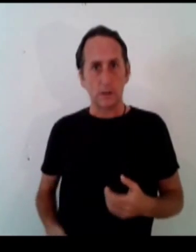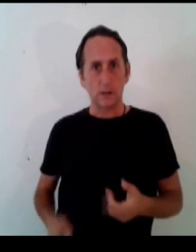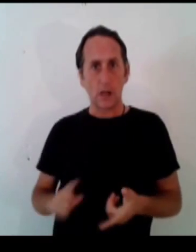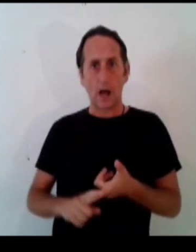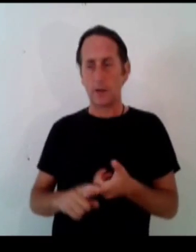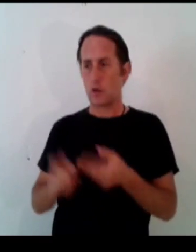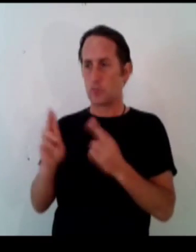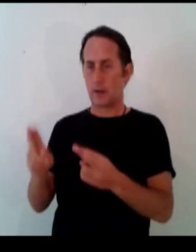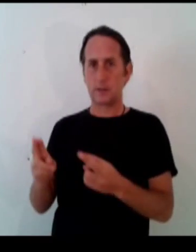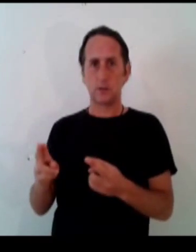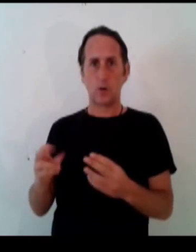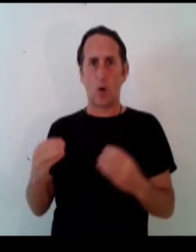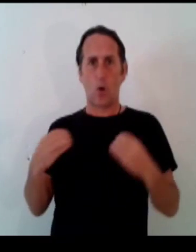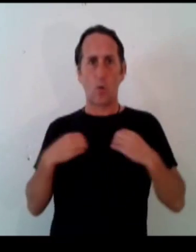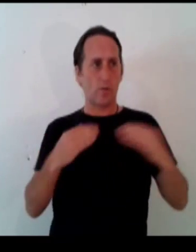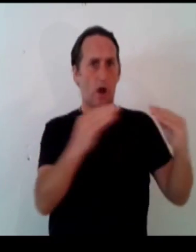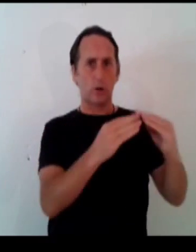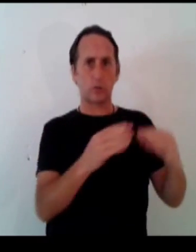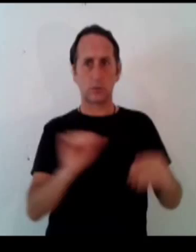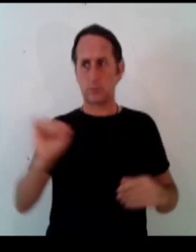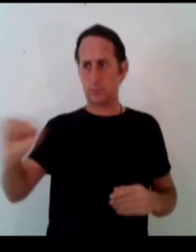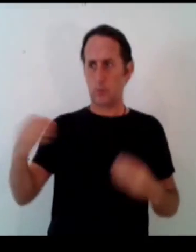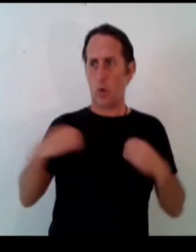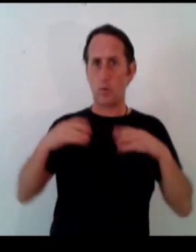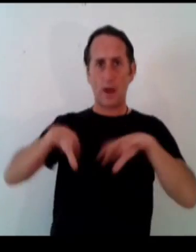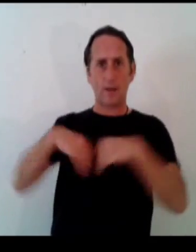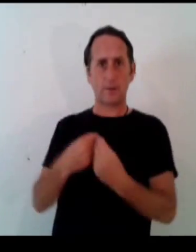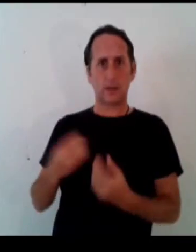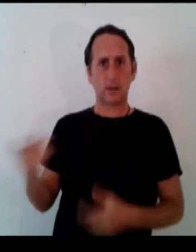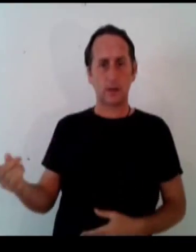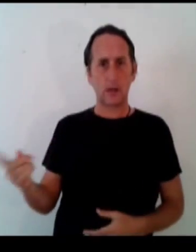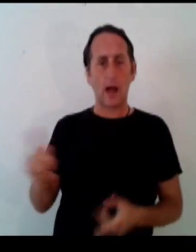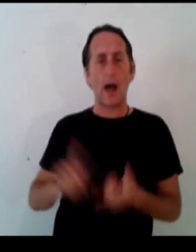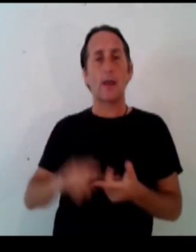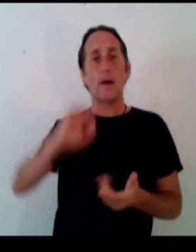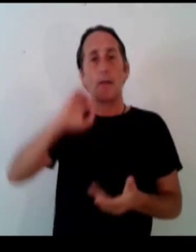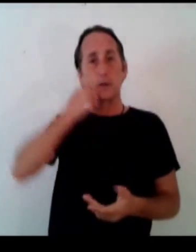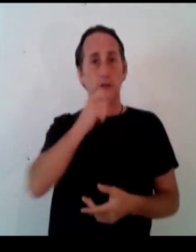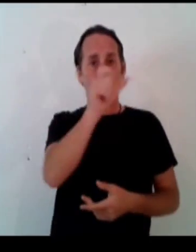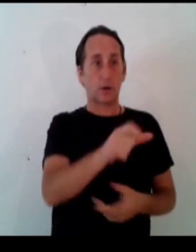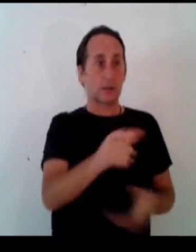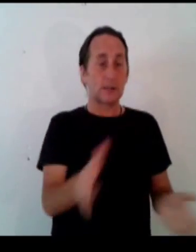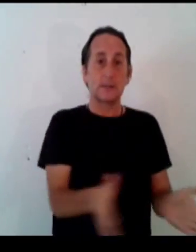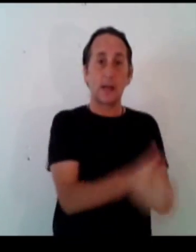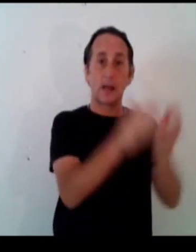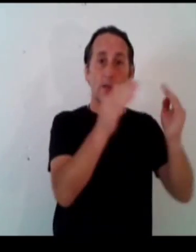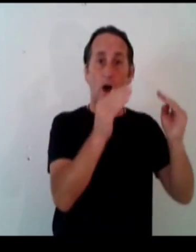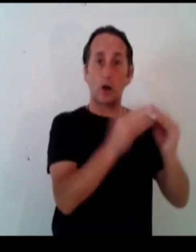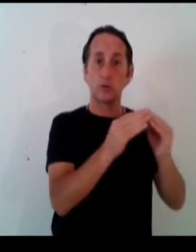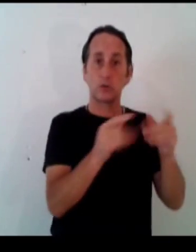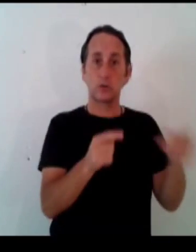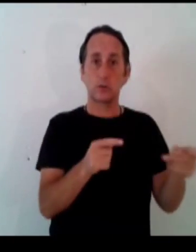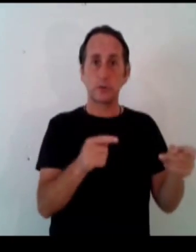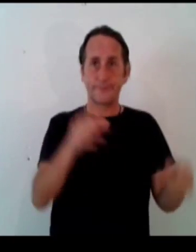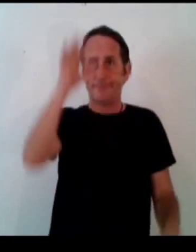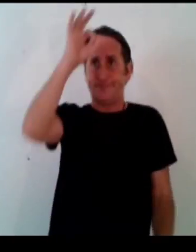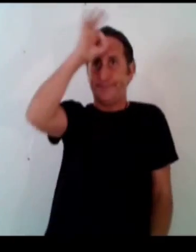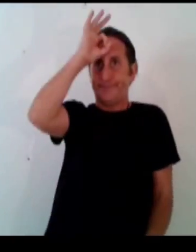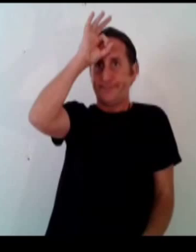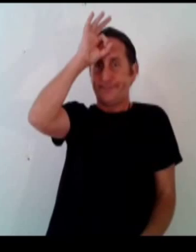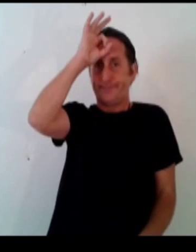person's wages and the bank has the right of ownership over the house and because the owner of the house